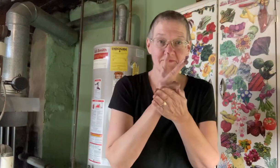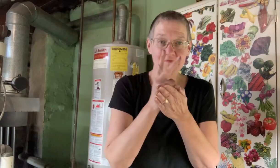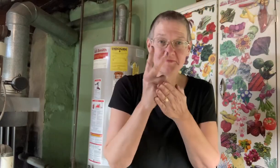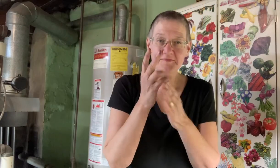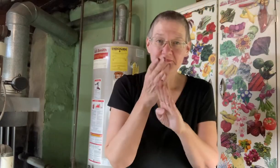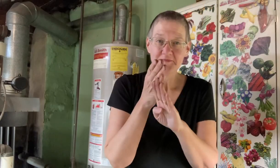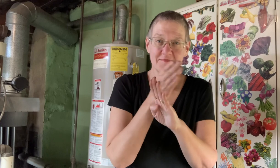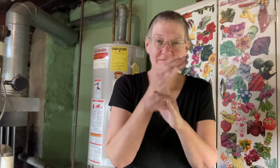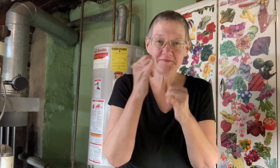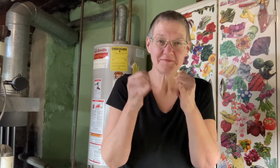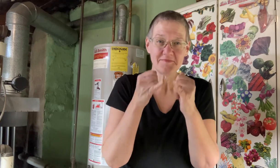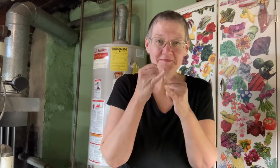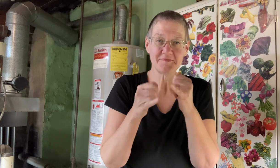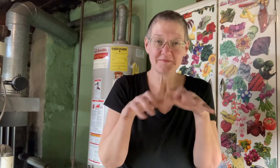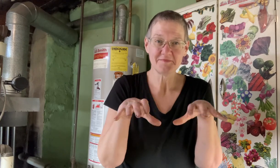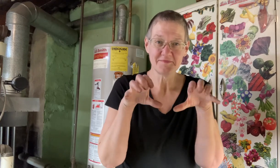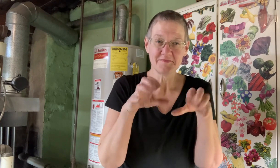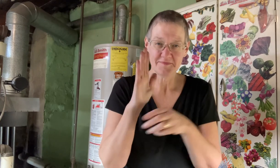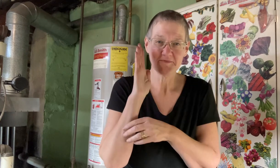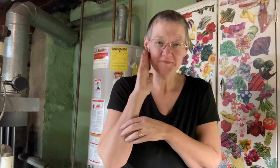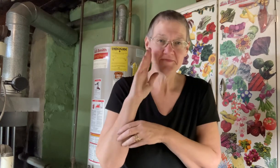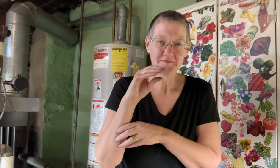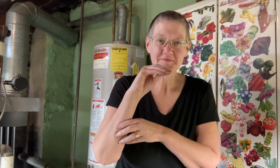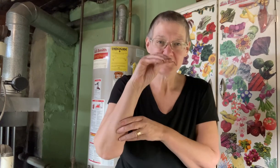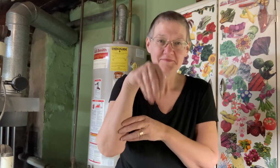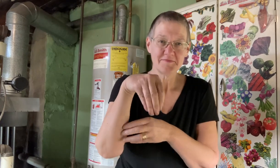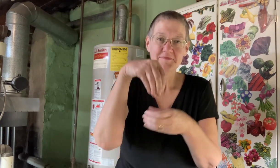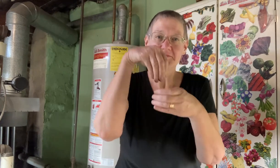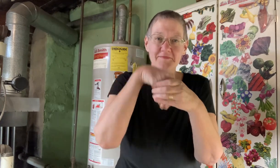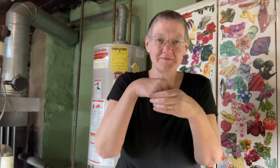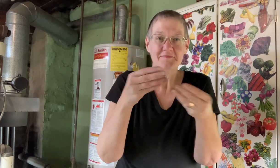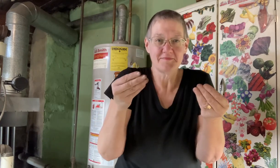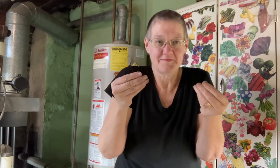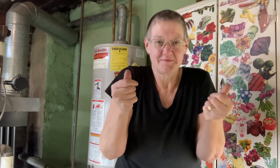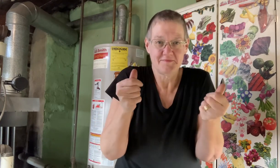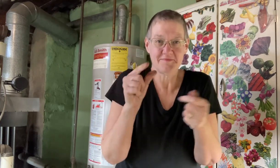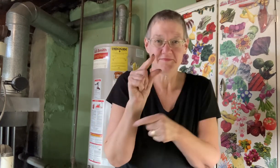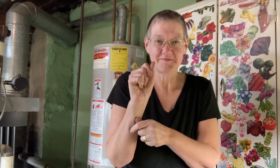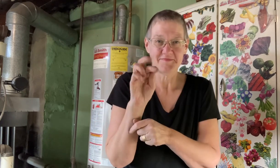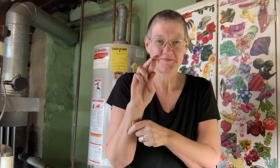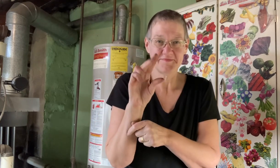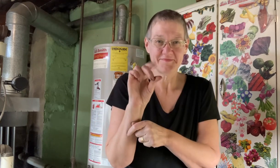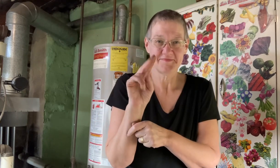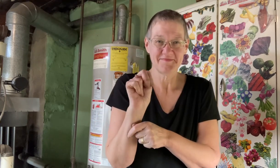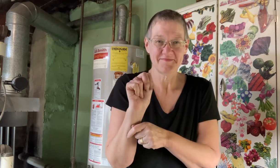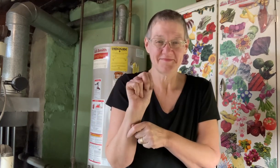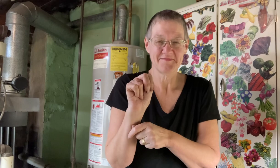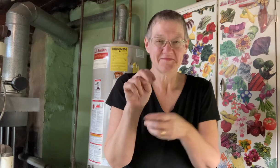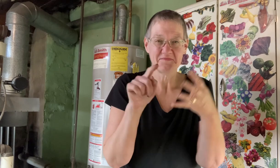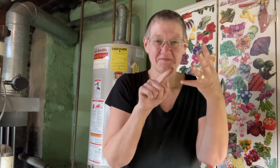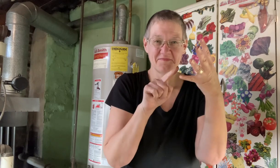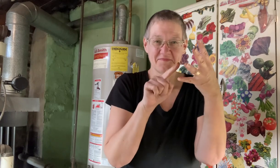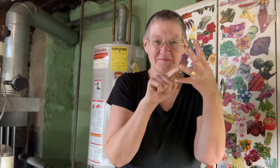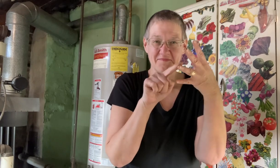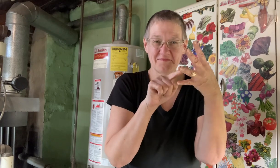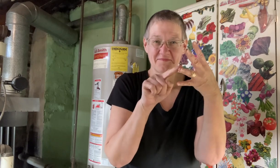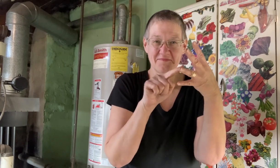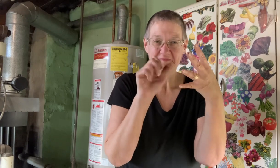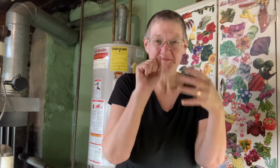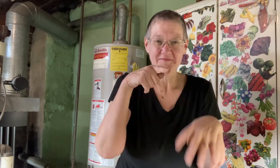Then two weeks before our last frost, we're going to plant them out into the garden. That's going to